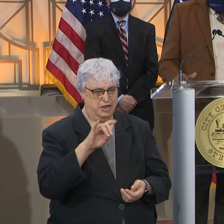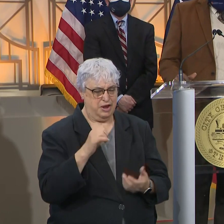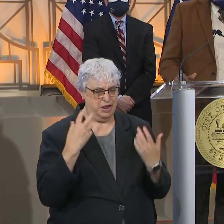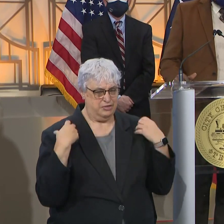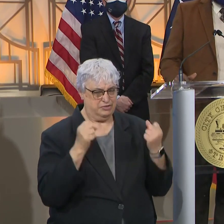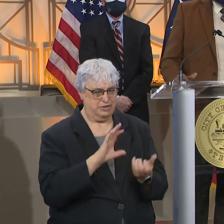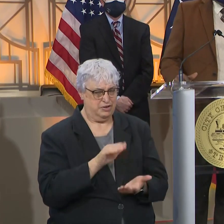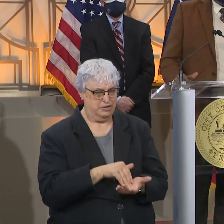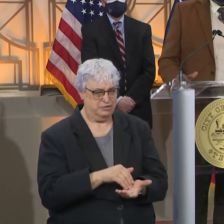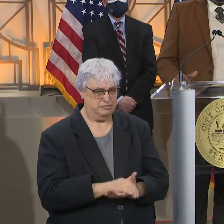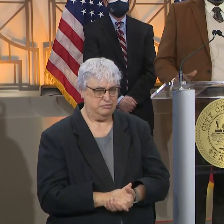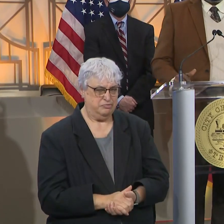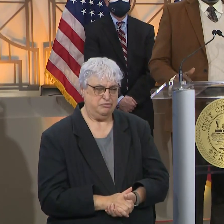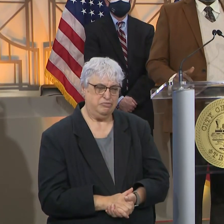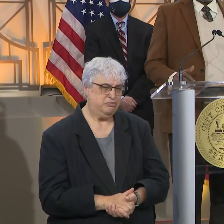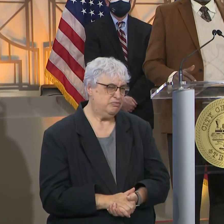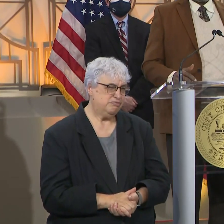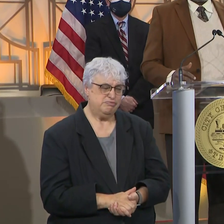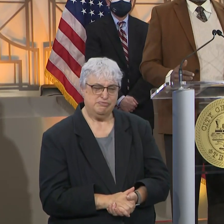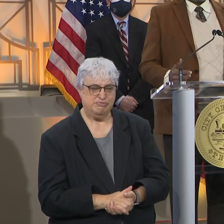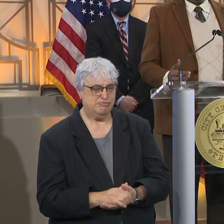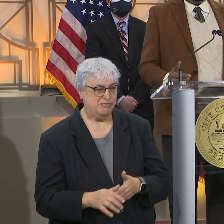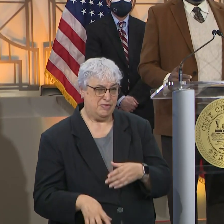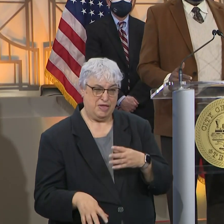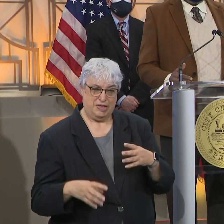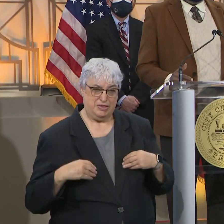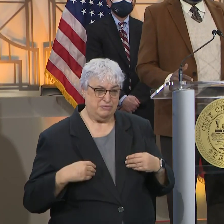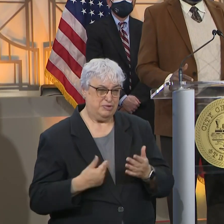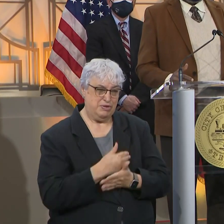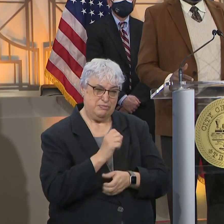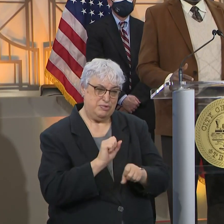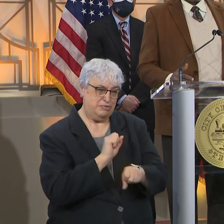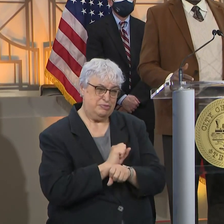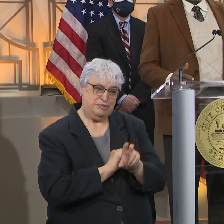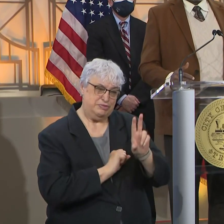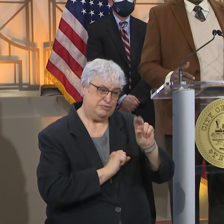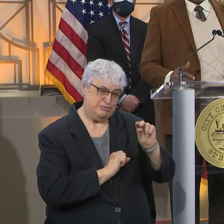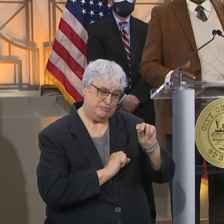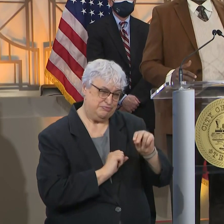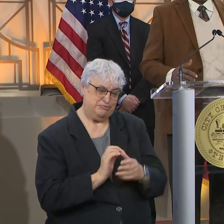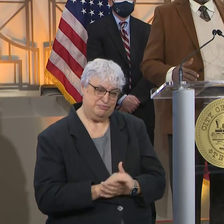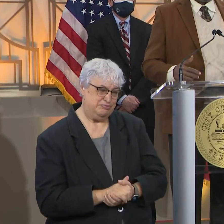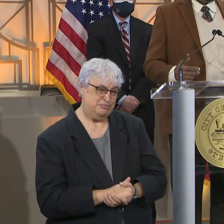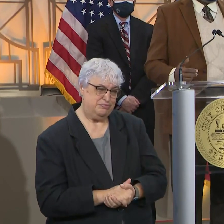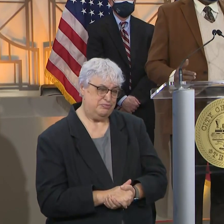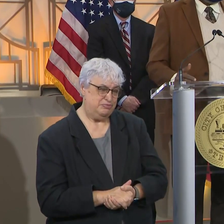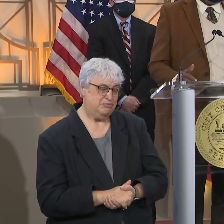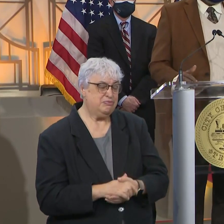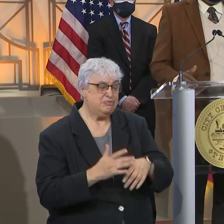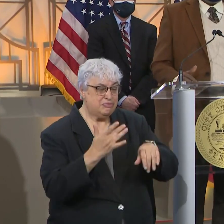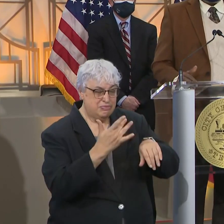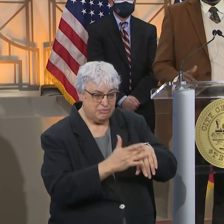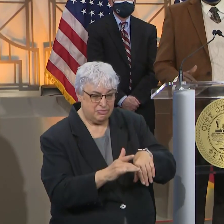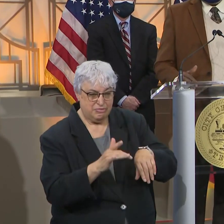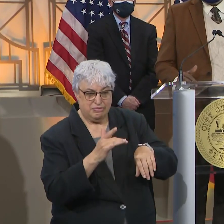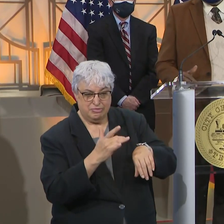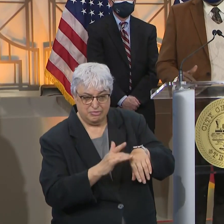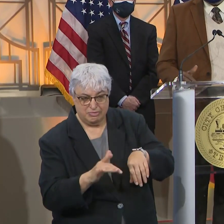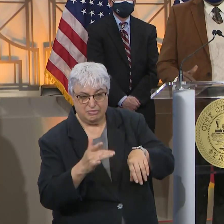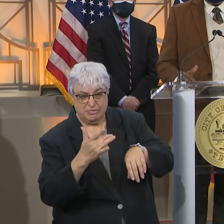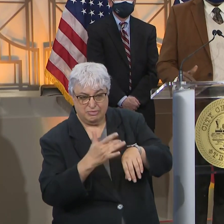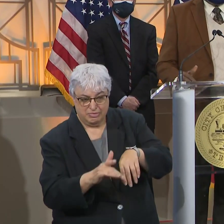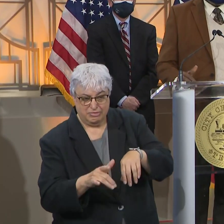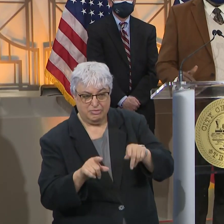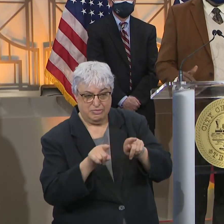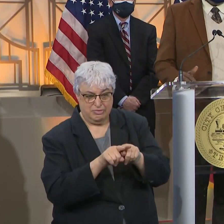We're not making additional appointments at this time, but as slots become available, similar to